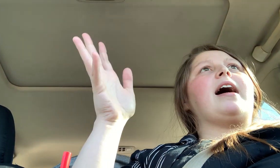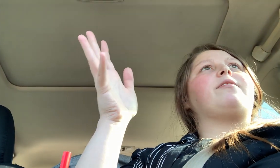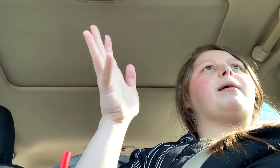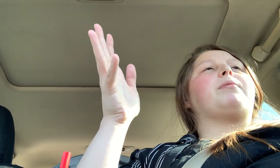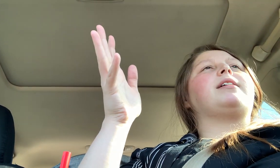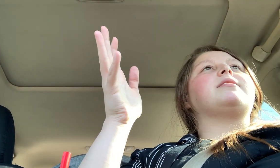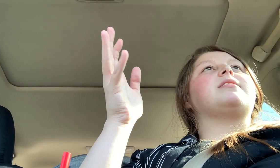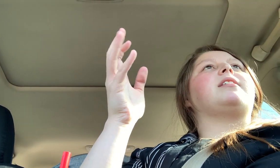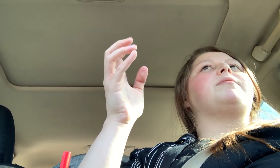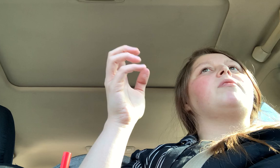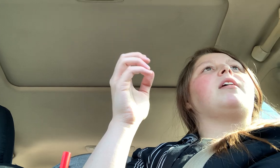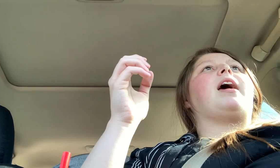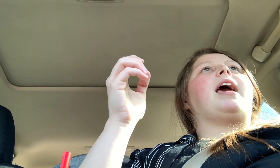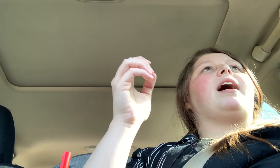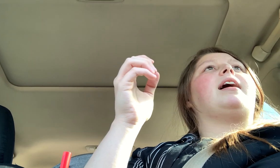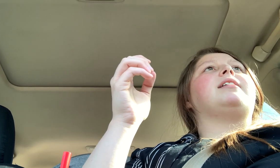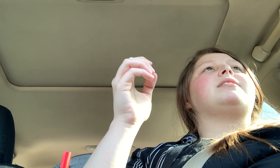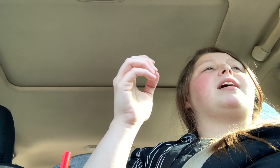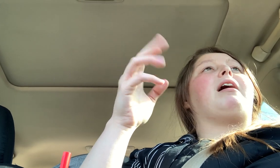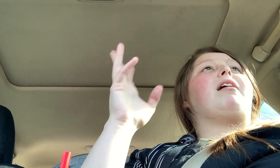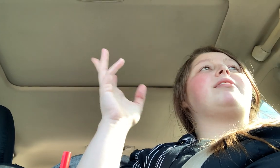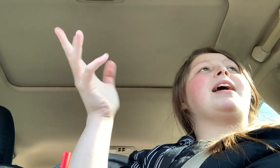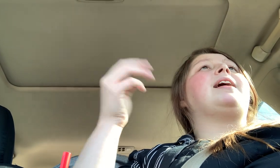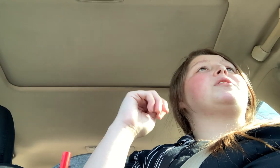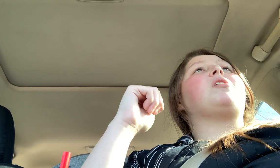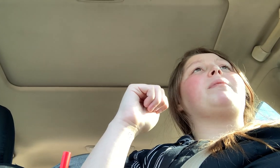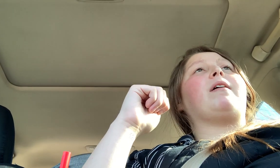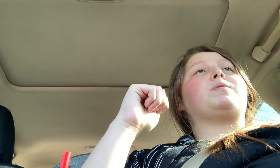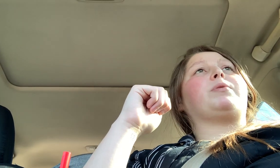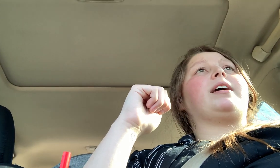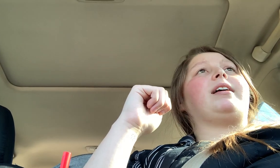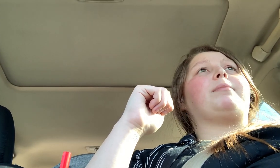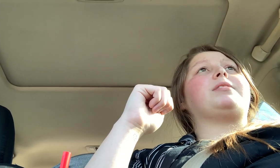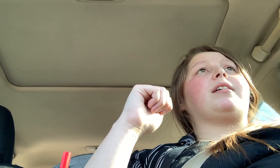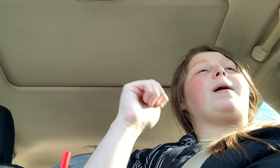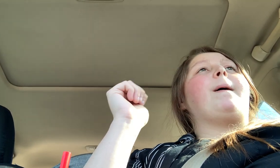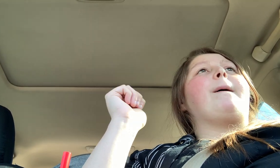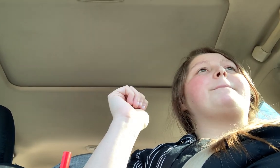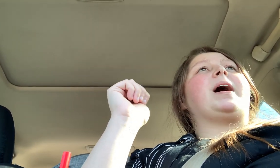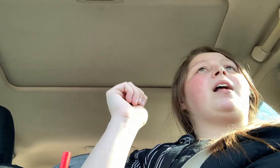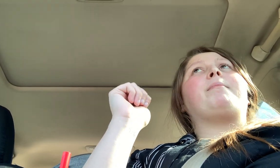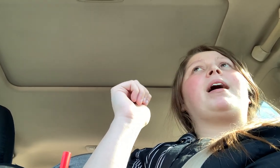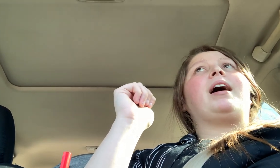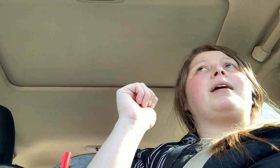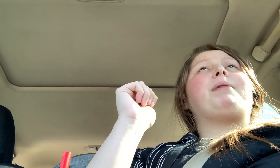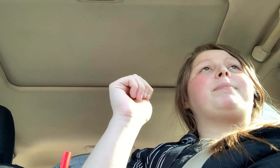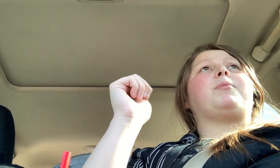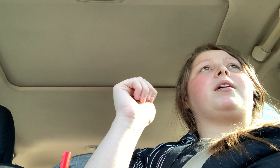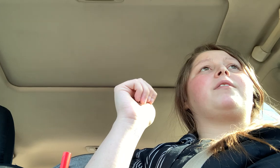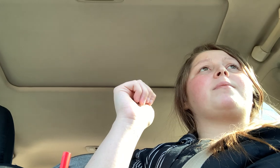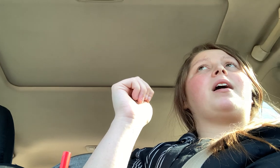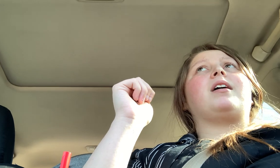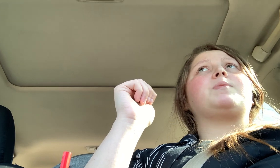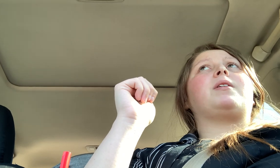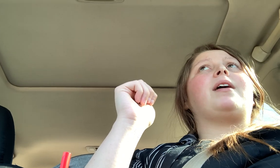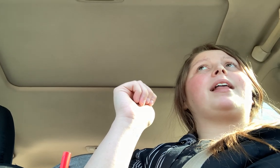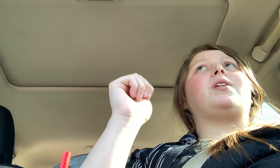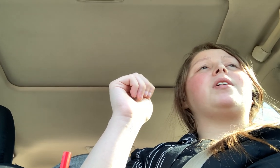half of my pregnancy and they never told me I was preeclamptic, but on my paperwork from the hospital, I looked